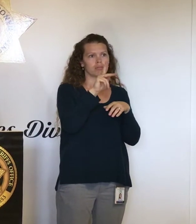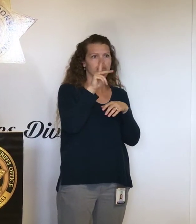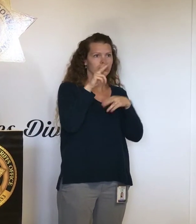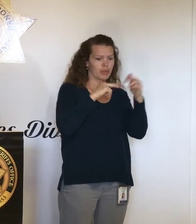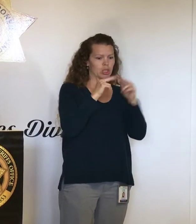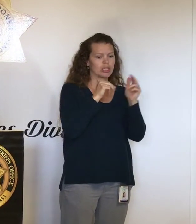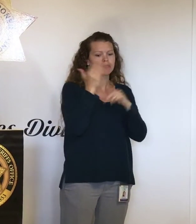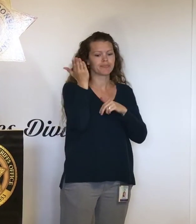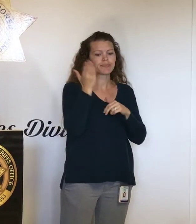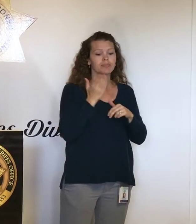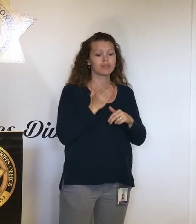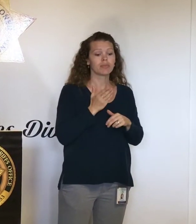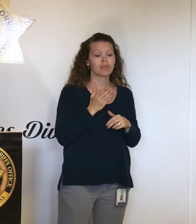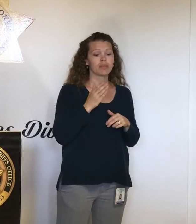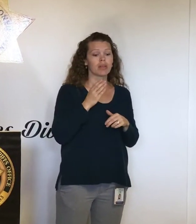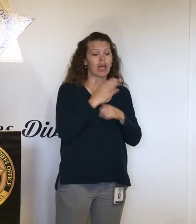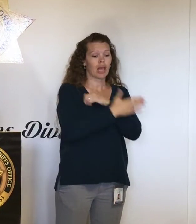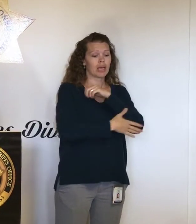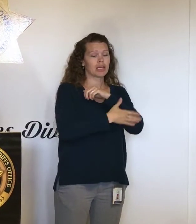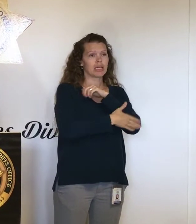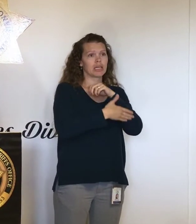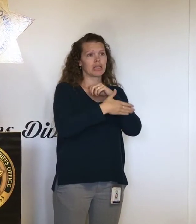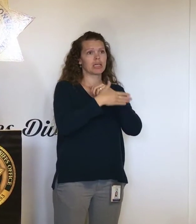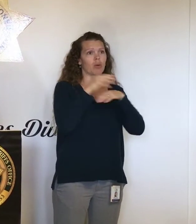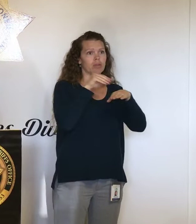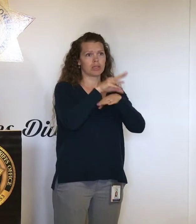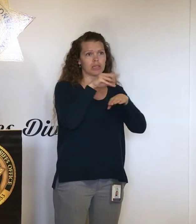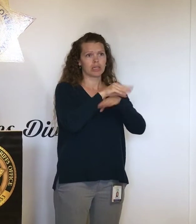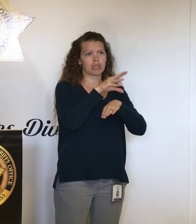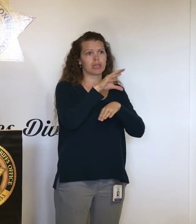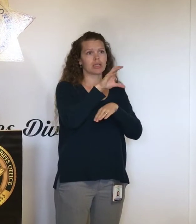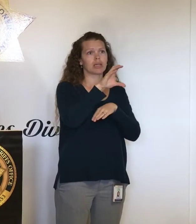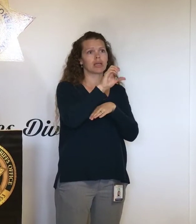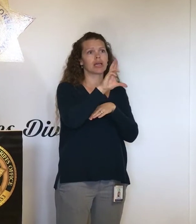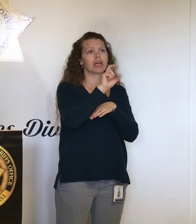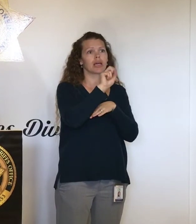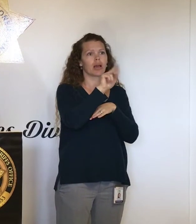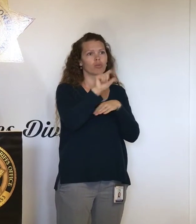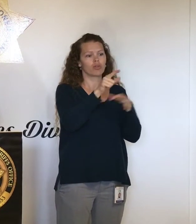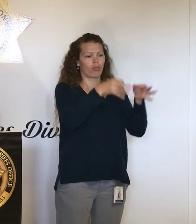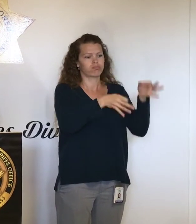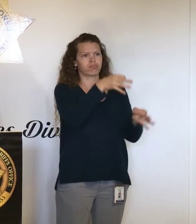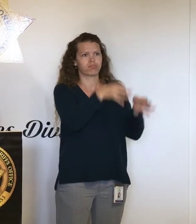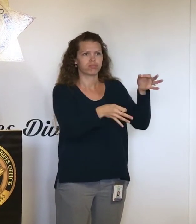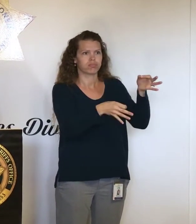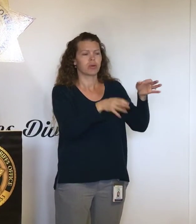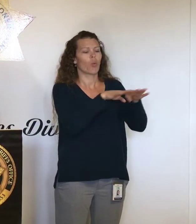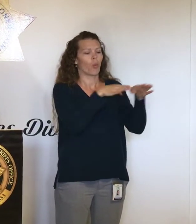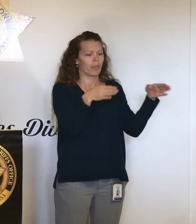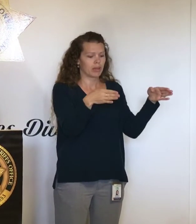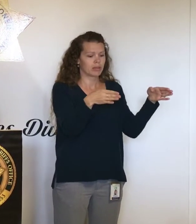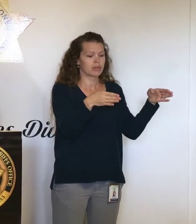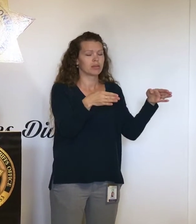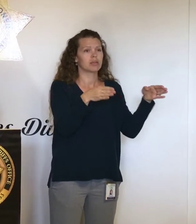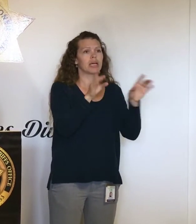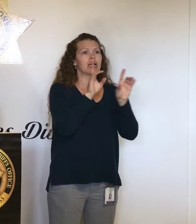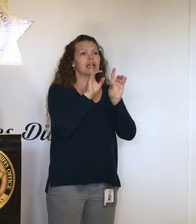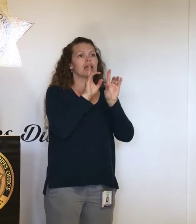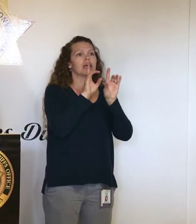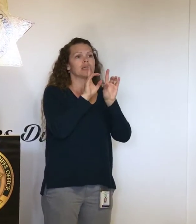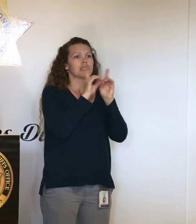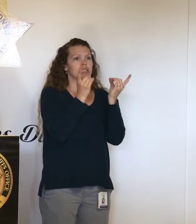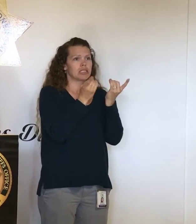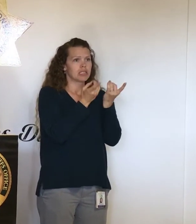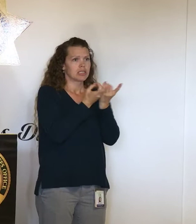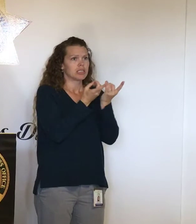County counsel's office is also open and doing court hearings, and the district attorney is operating in